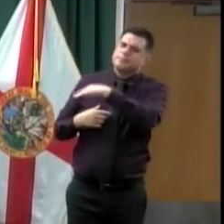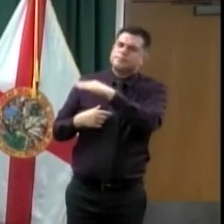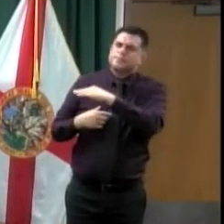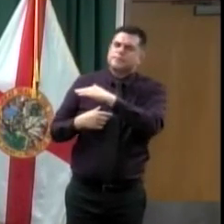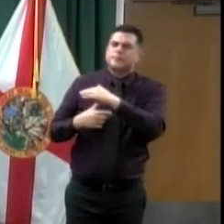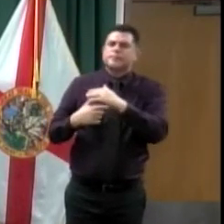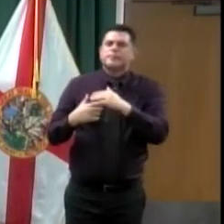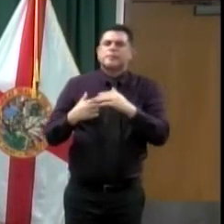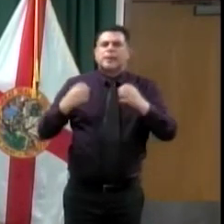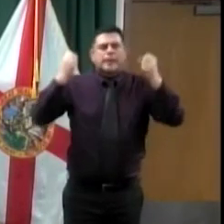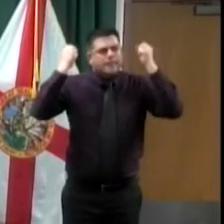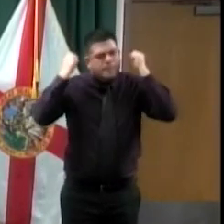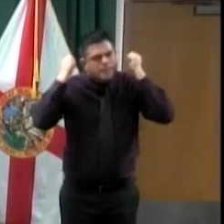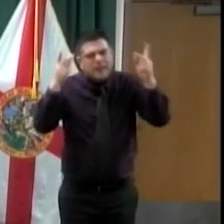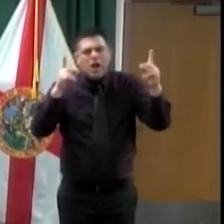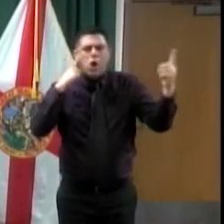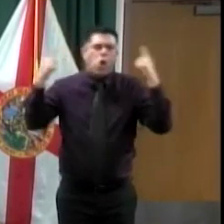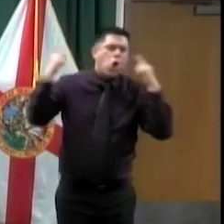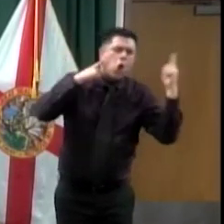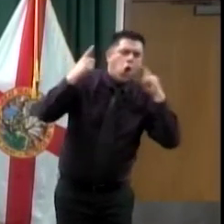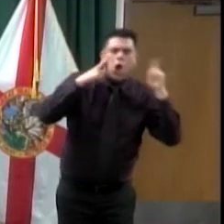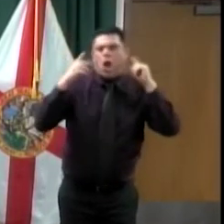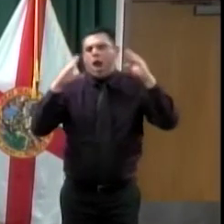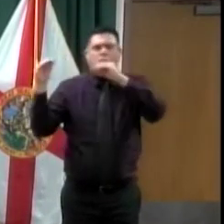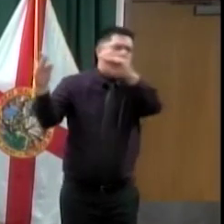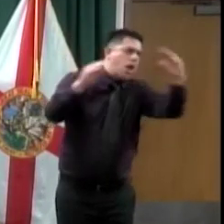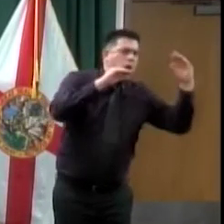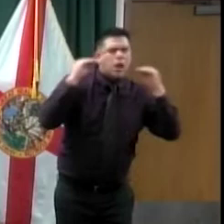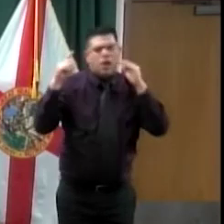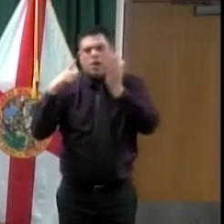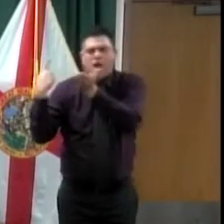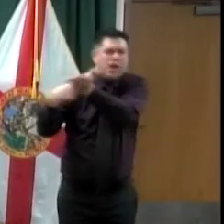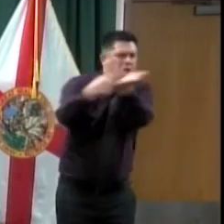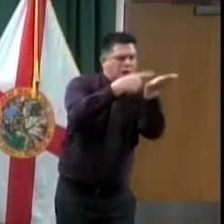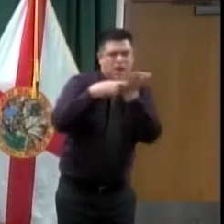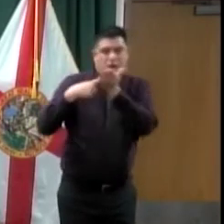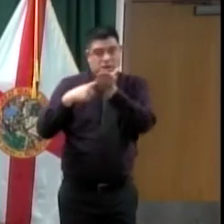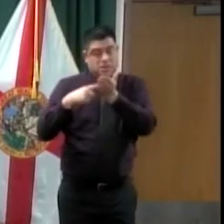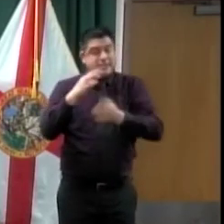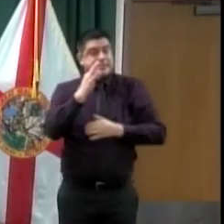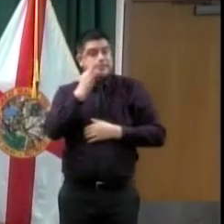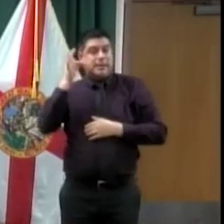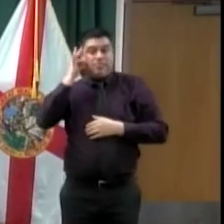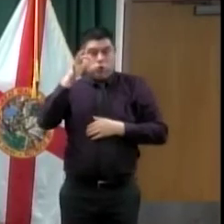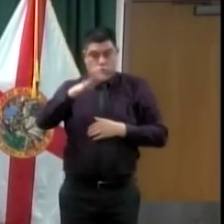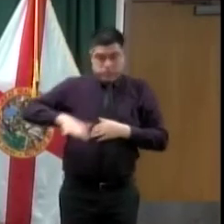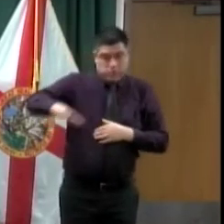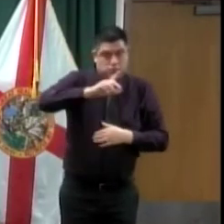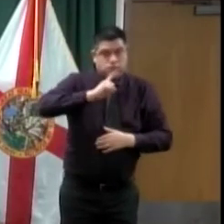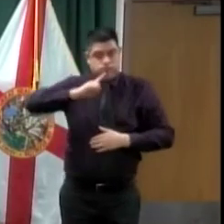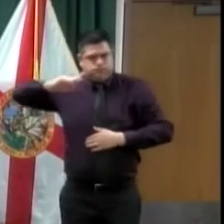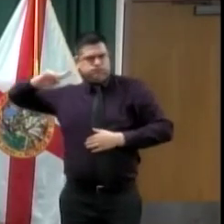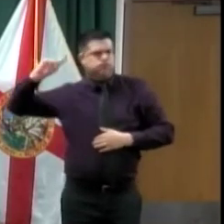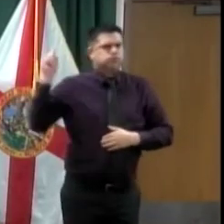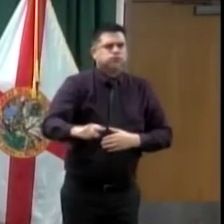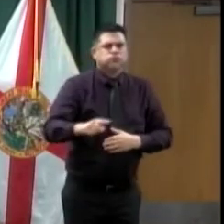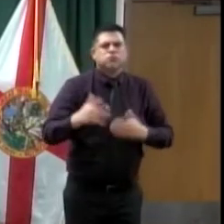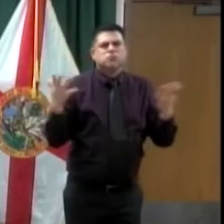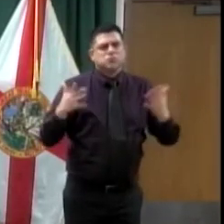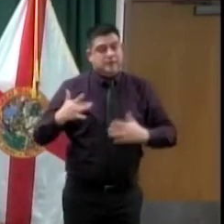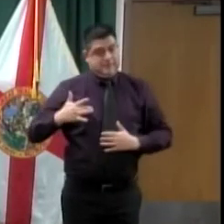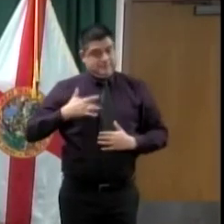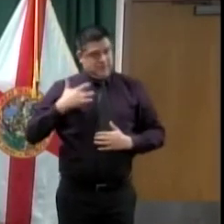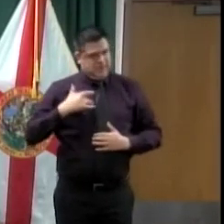ordinance that it was even more strict than stay-at-home. Now we have a statewide stay-at-home order, even though there are